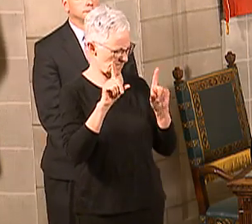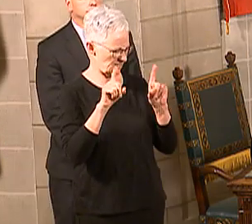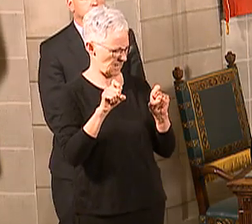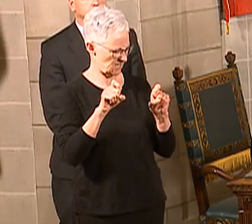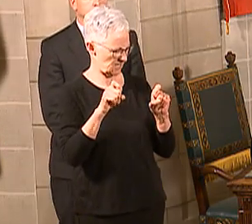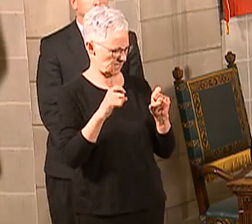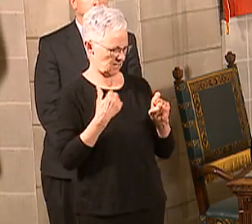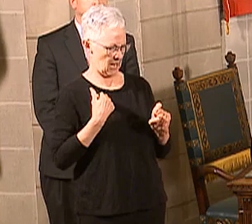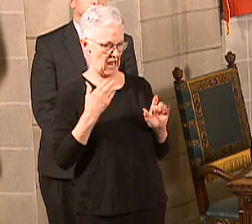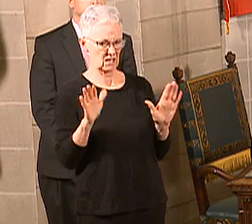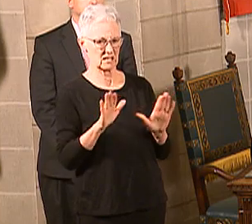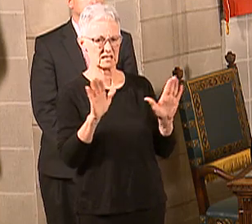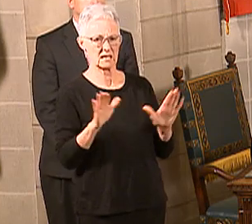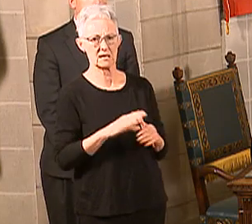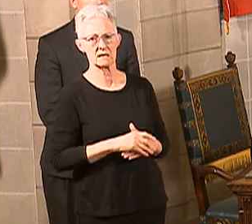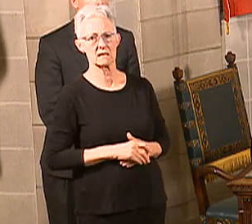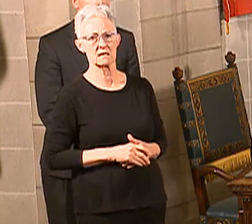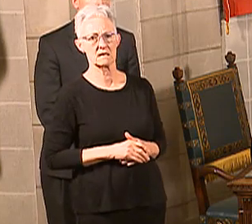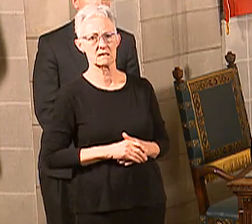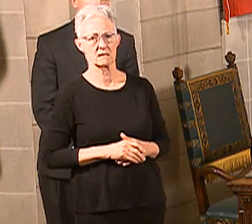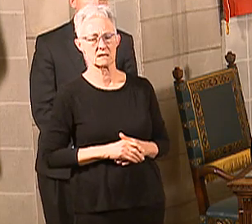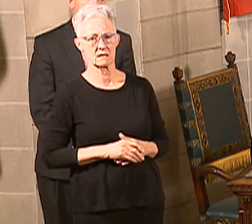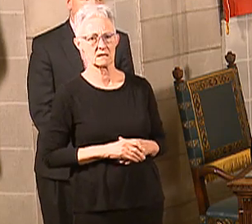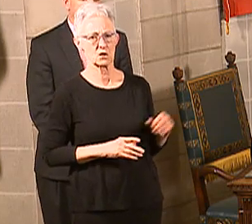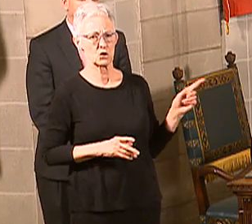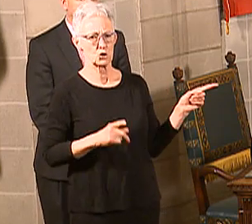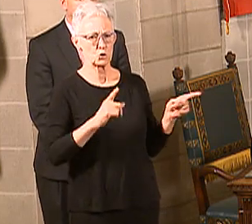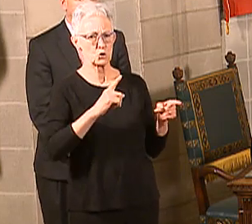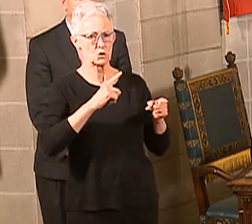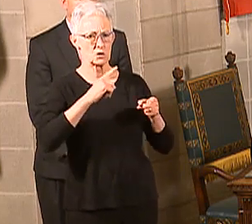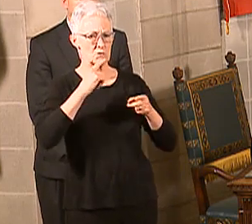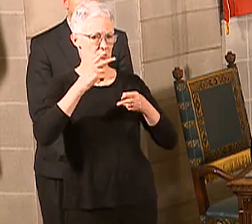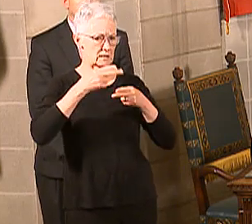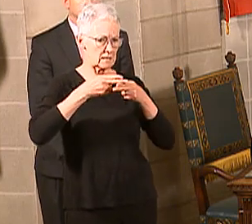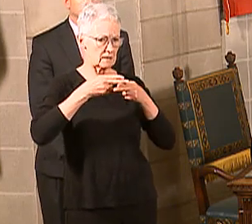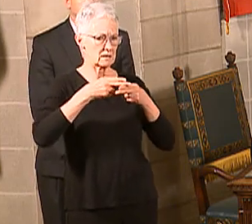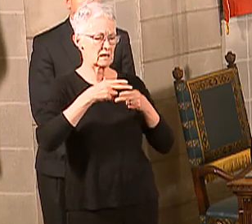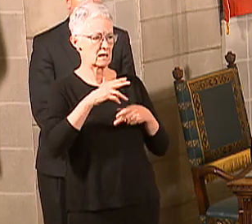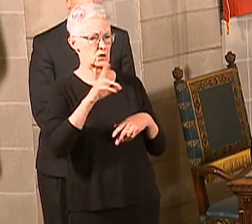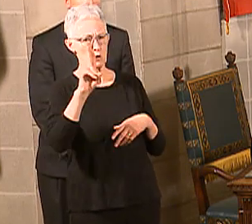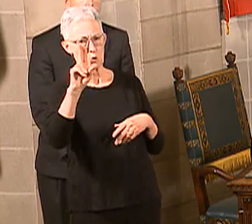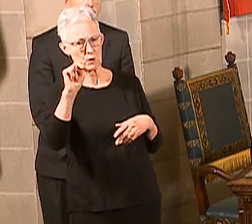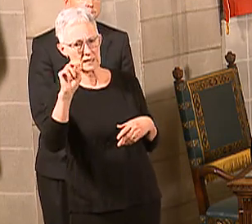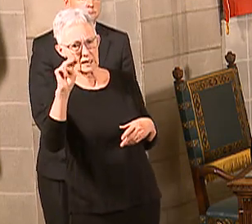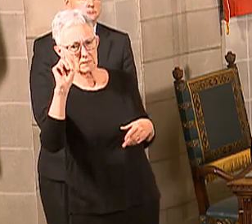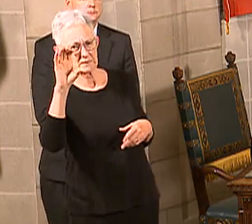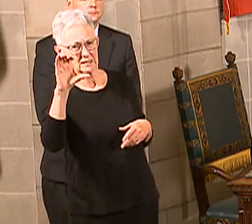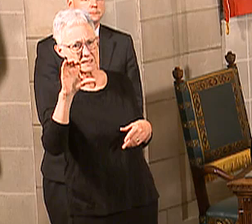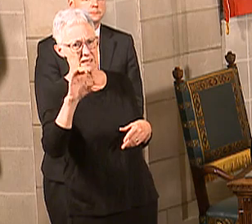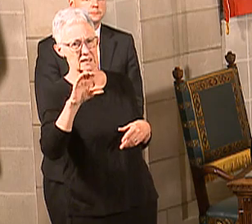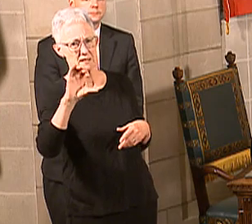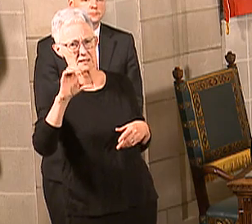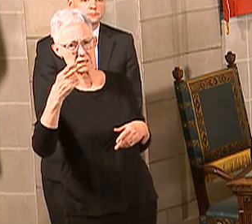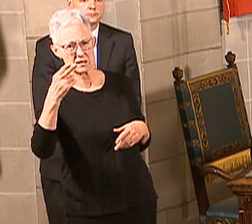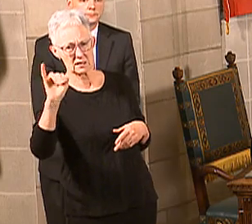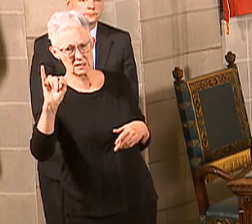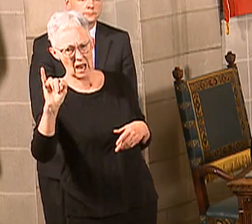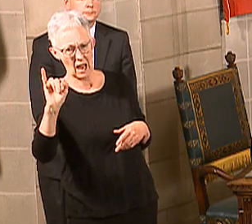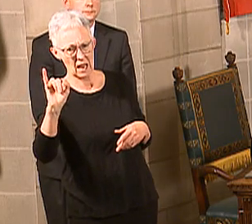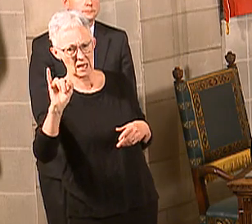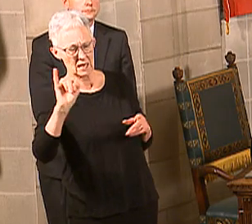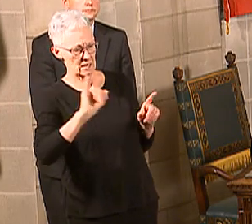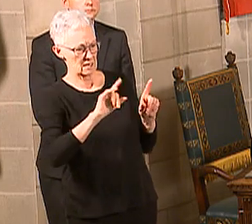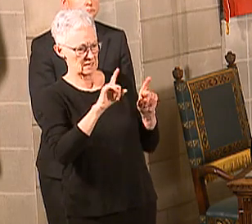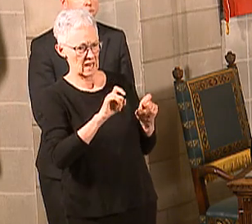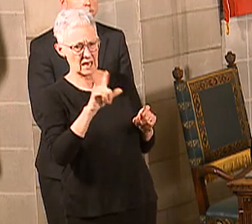But you also named a number of different agencies that can test, whether it's State Lab, UNMC, CHI. Those were over 90 tests. So why